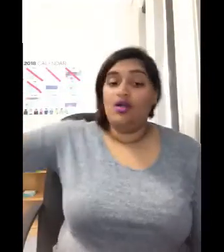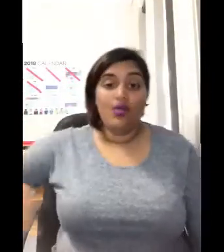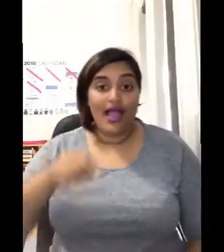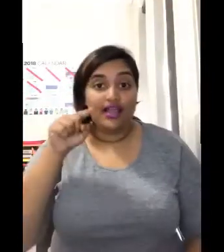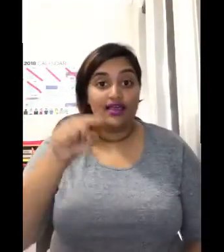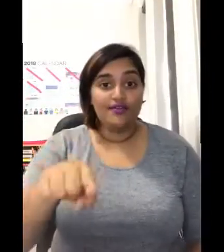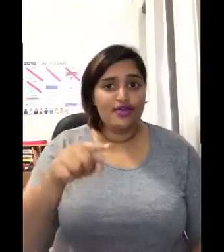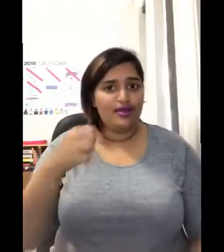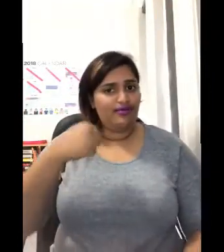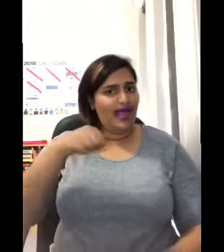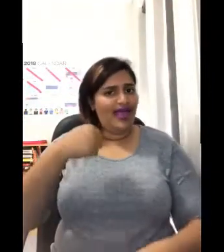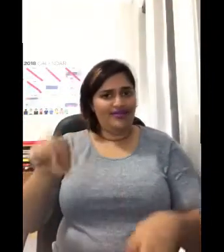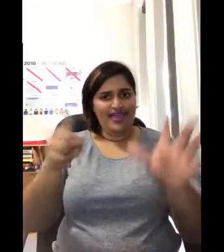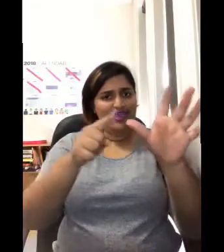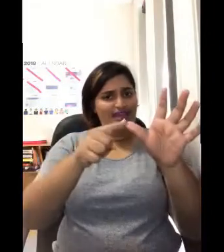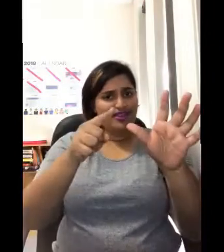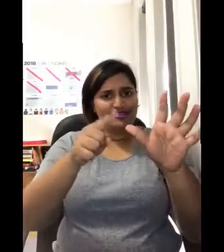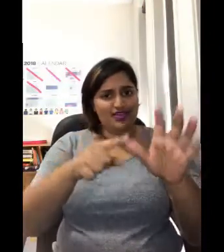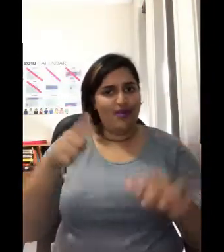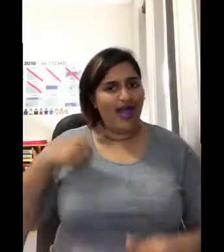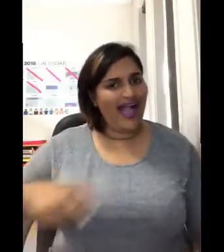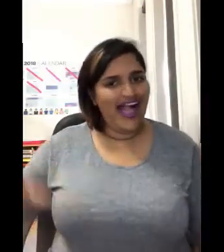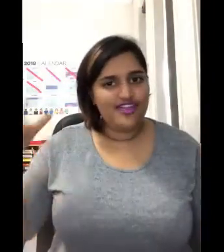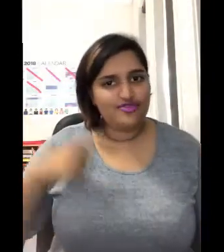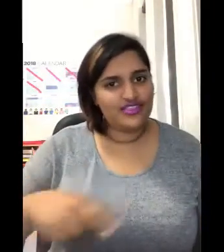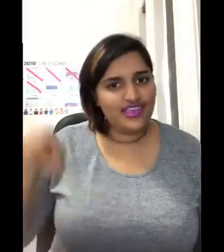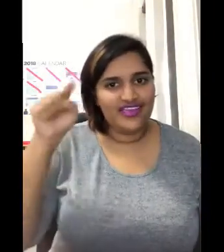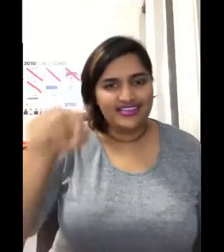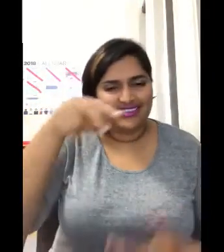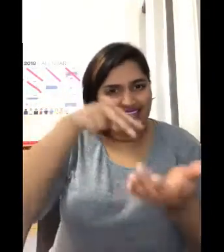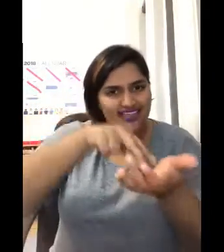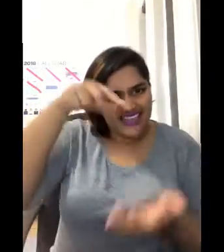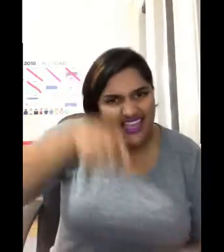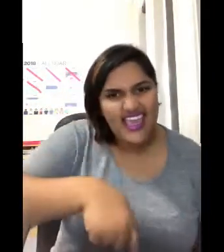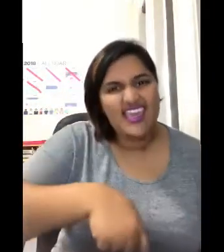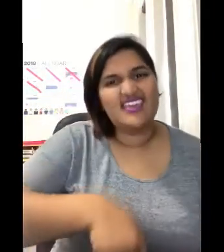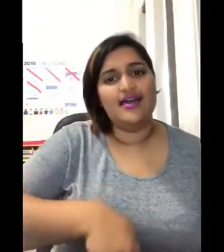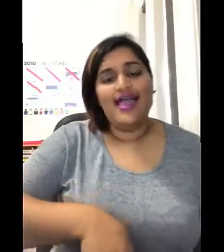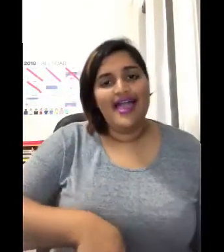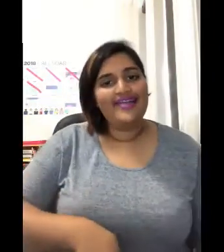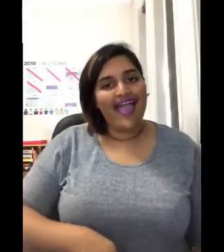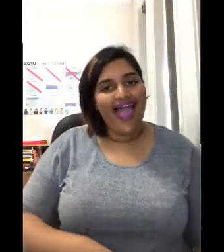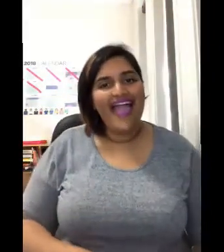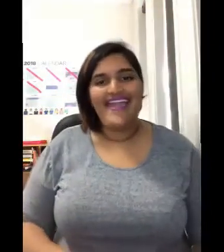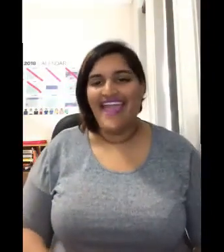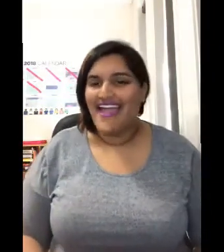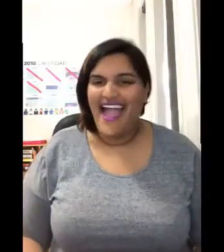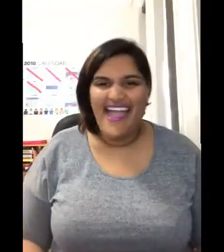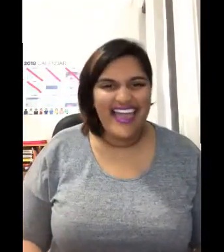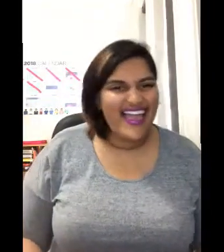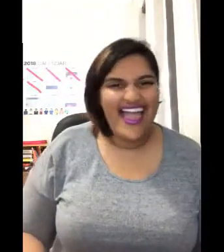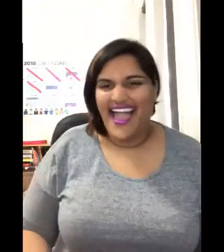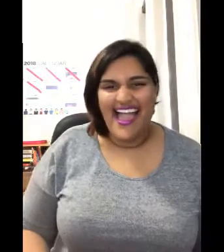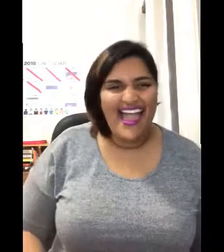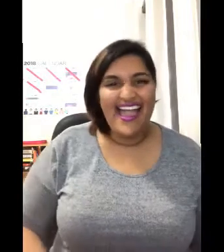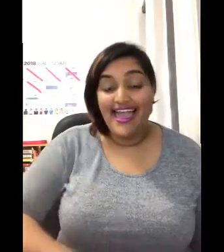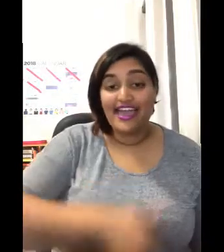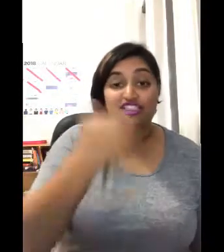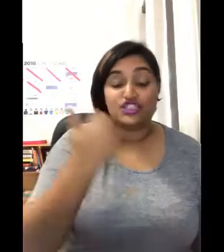Well, you don't have the answer Why you're still standing here? Hey, hey, hey, hey